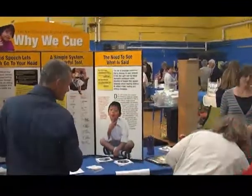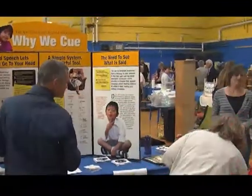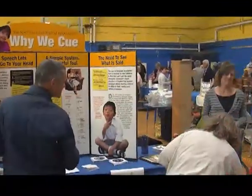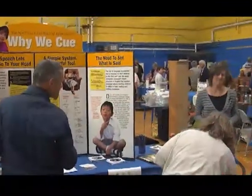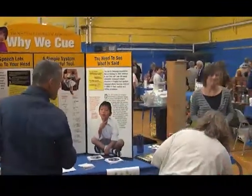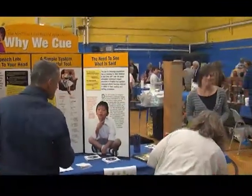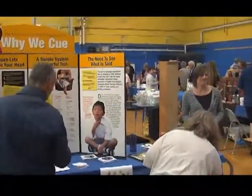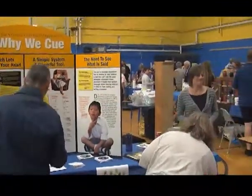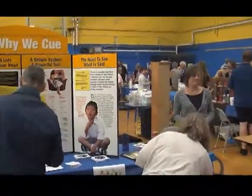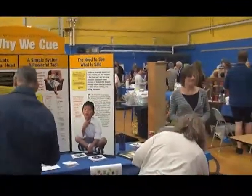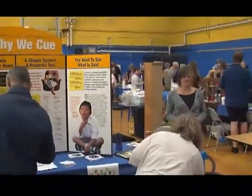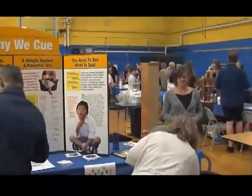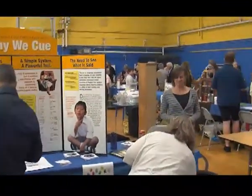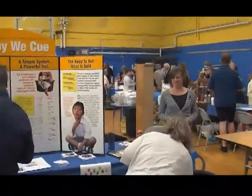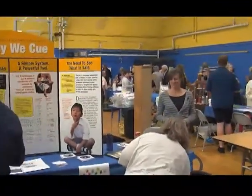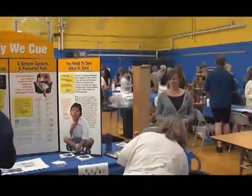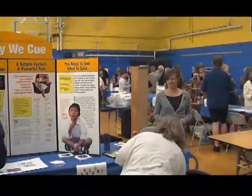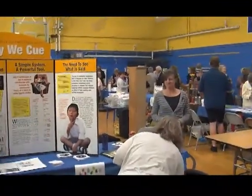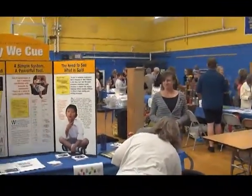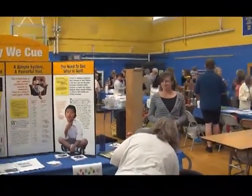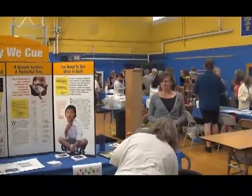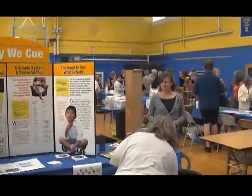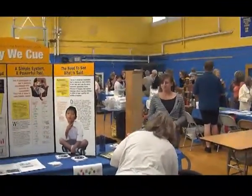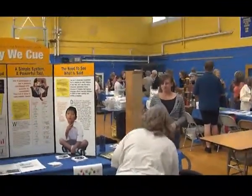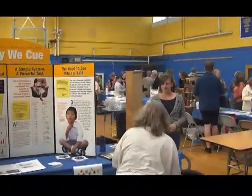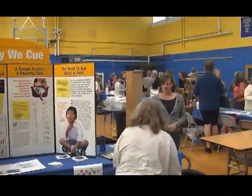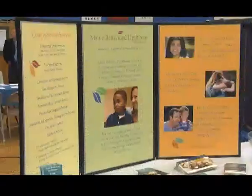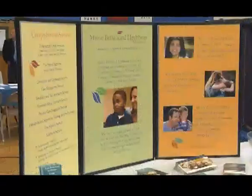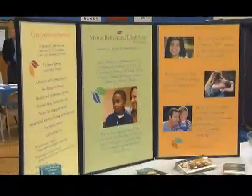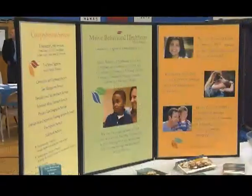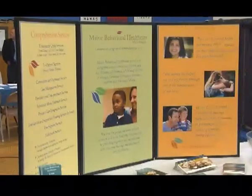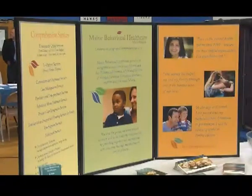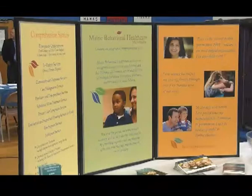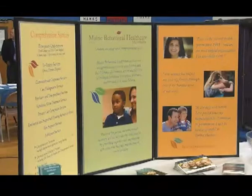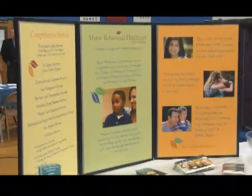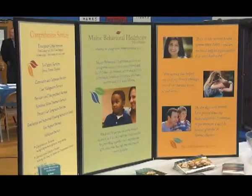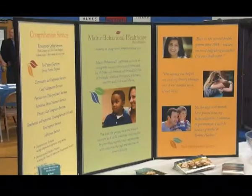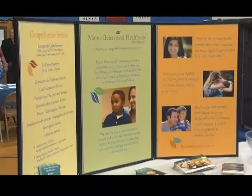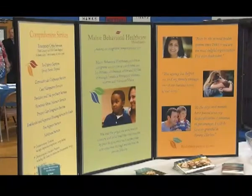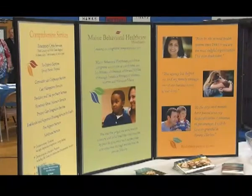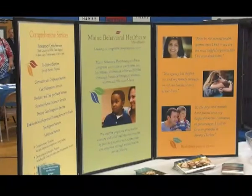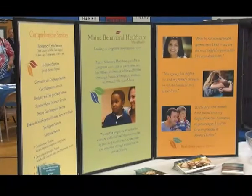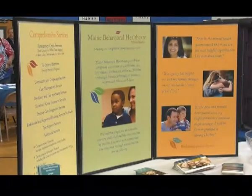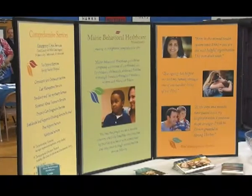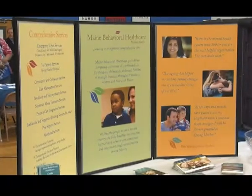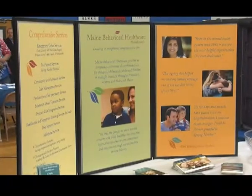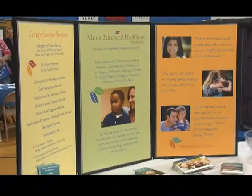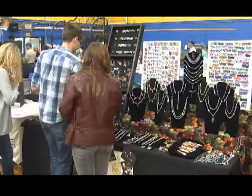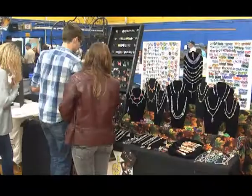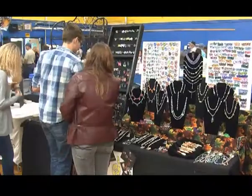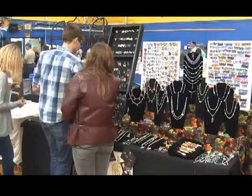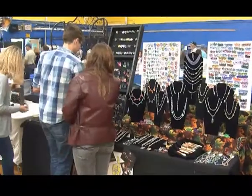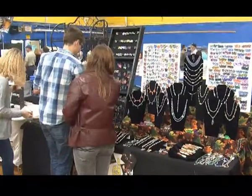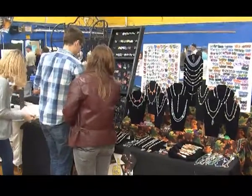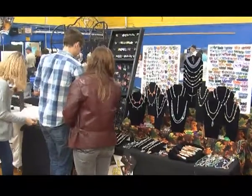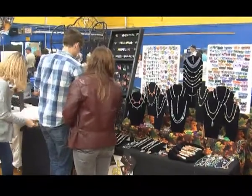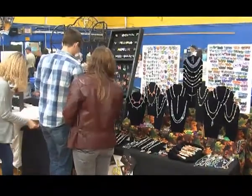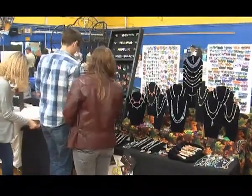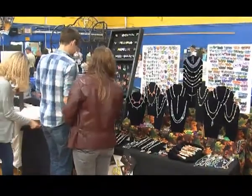and it's people who run non-profit organizations and people who are artists, craftsmen,